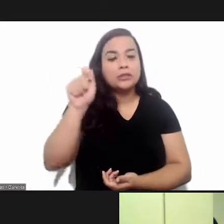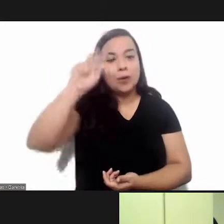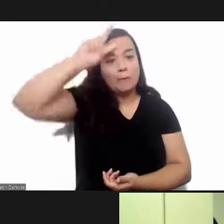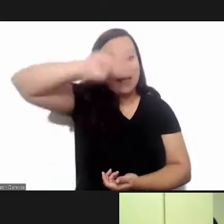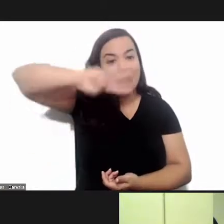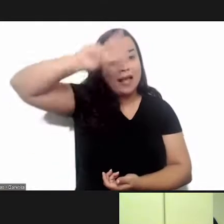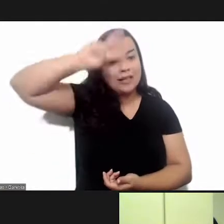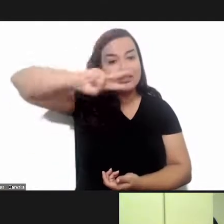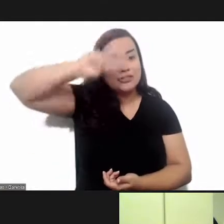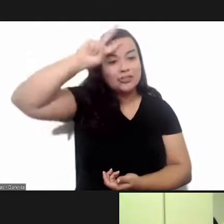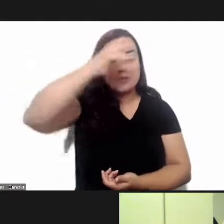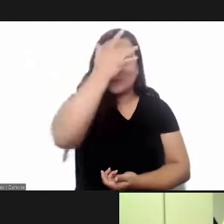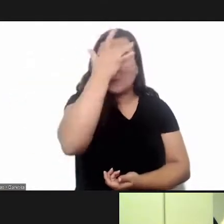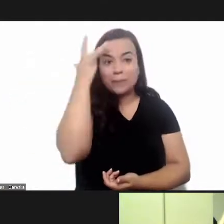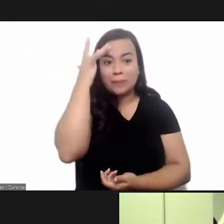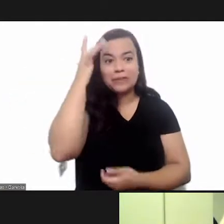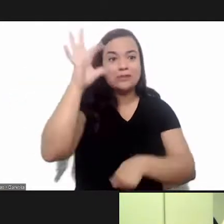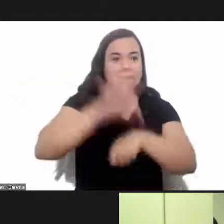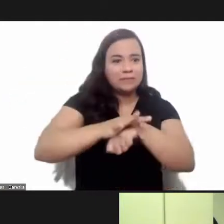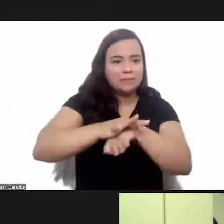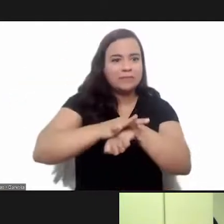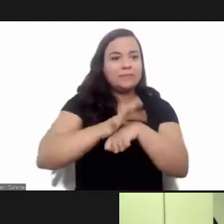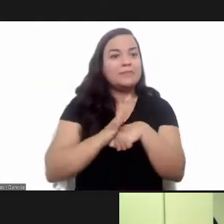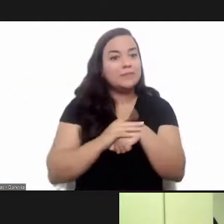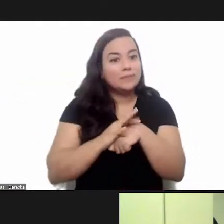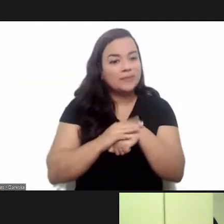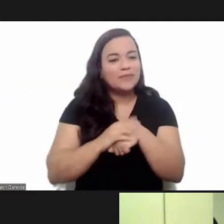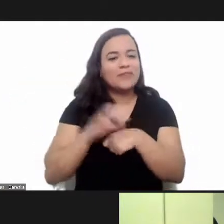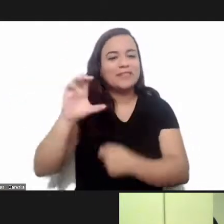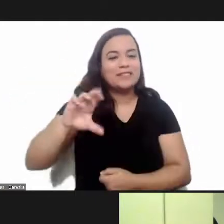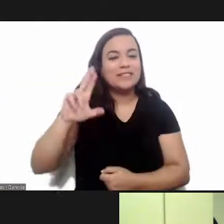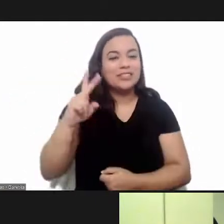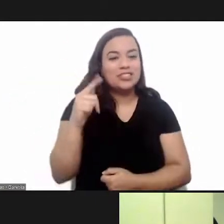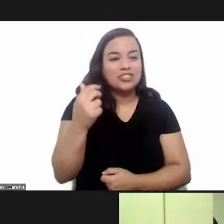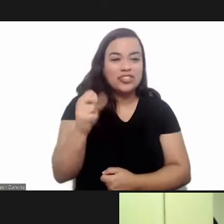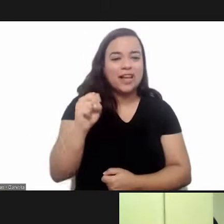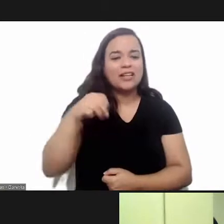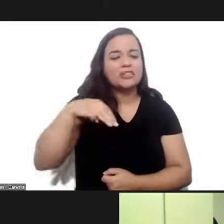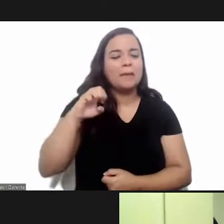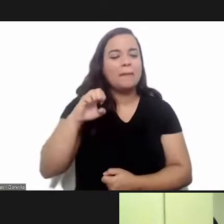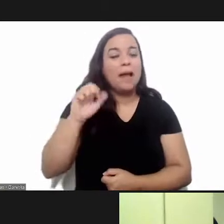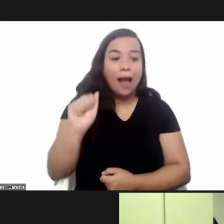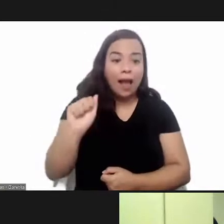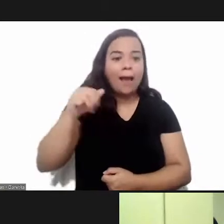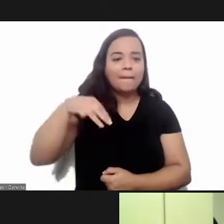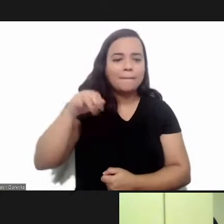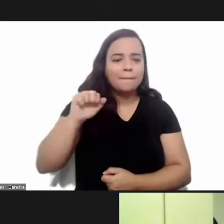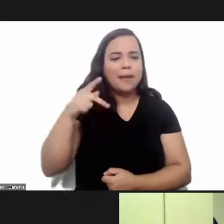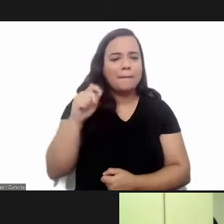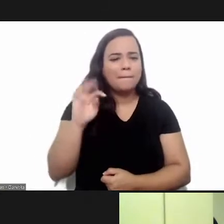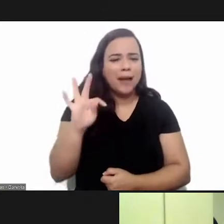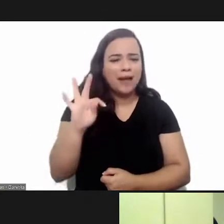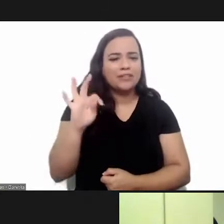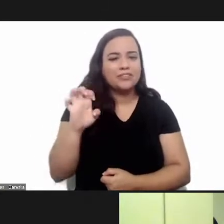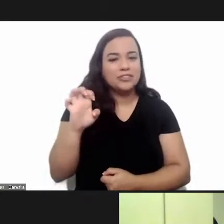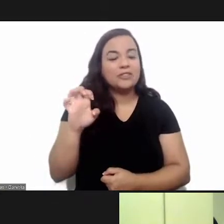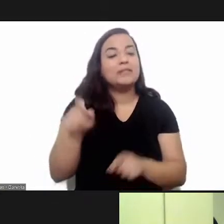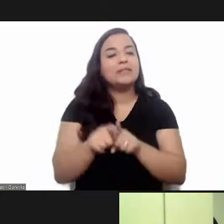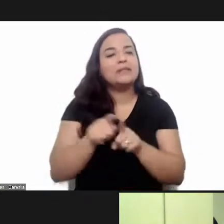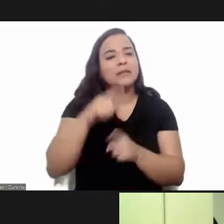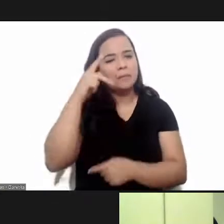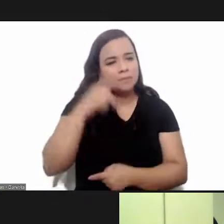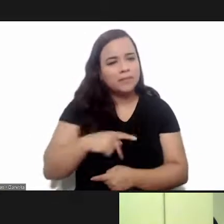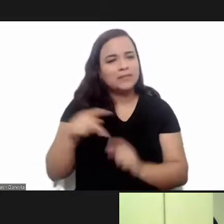association of persons affected by chagas disease from mexico and president of